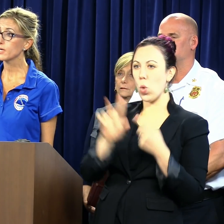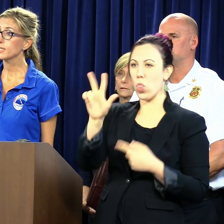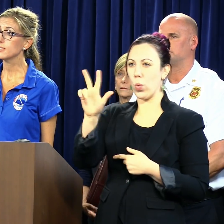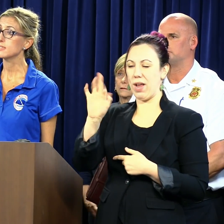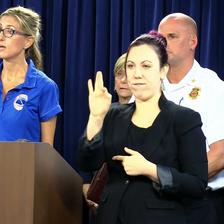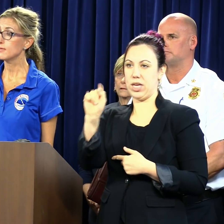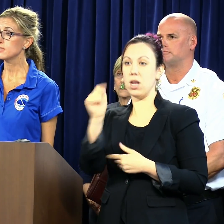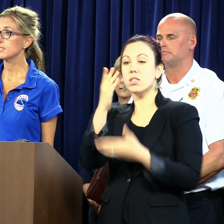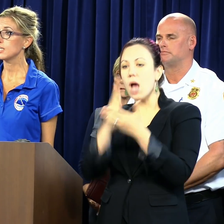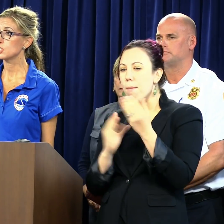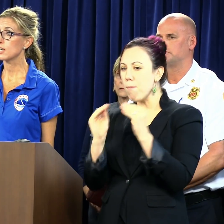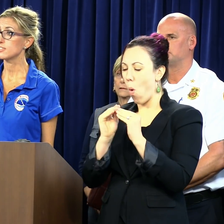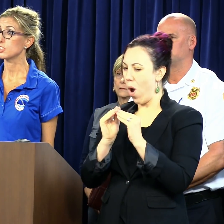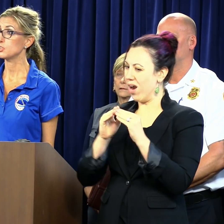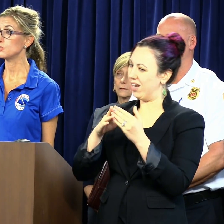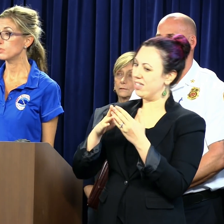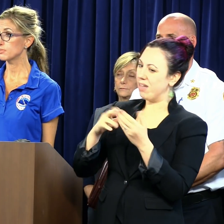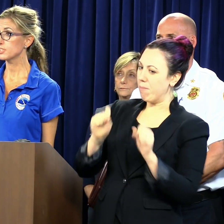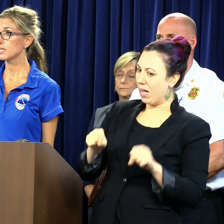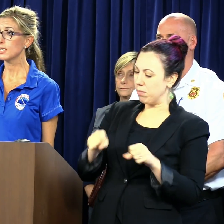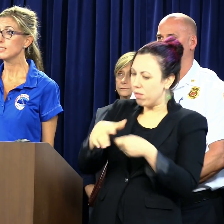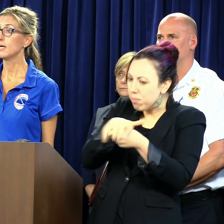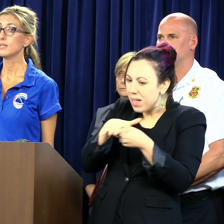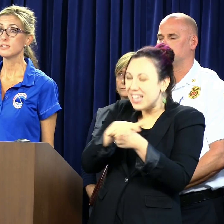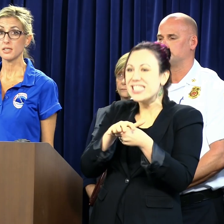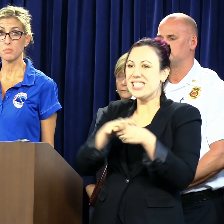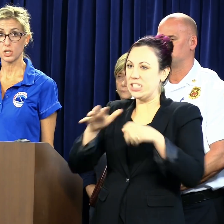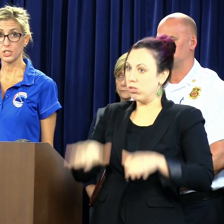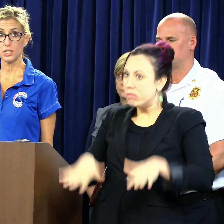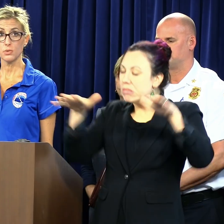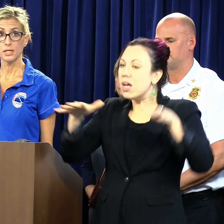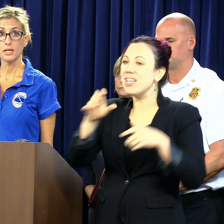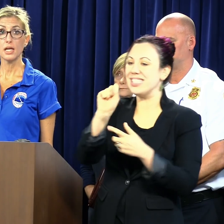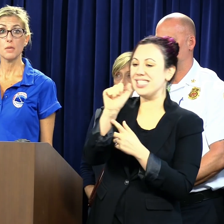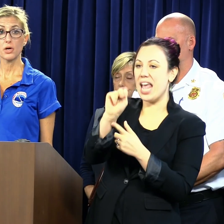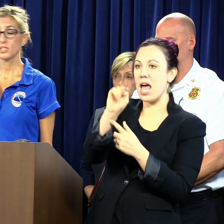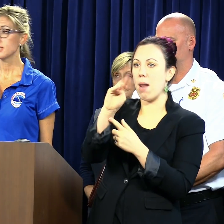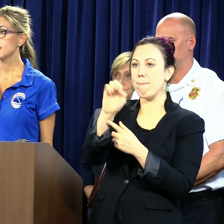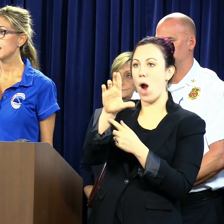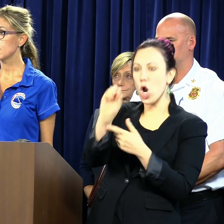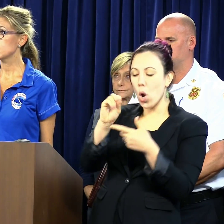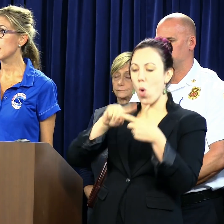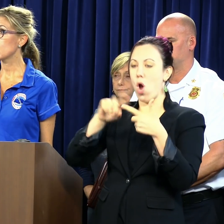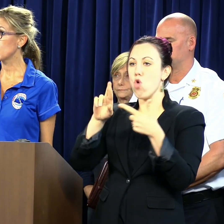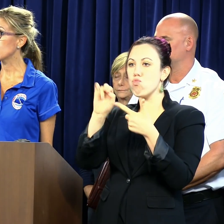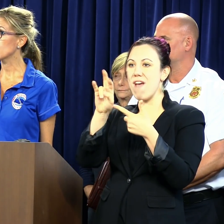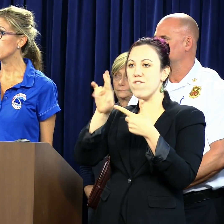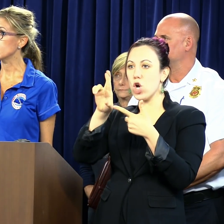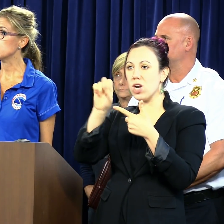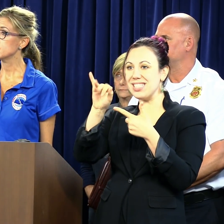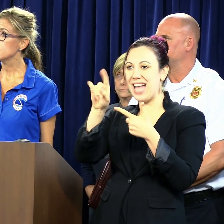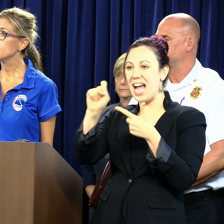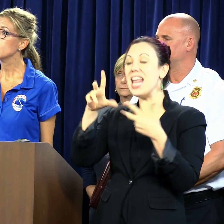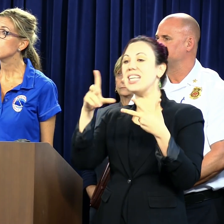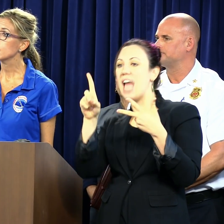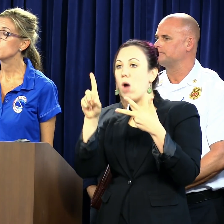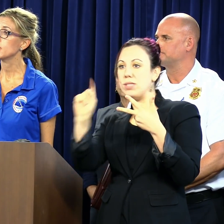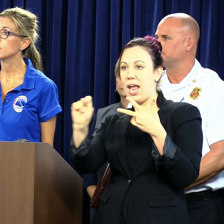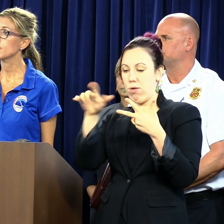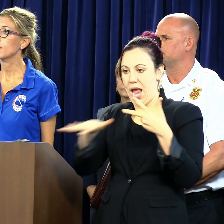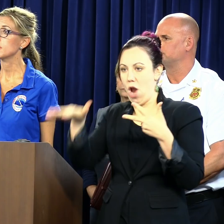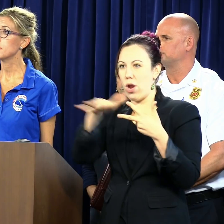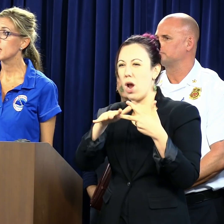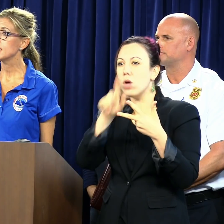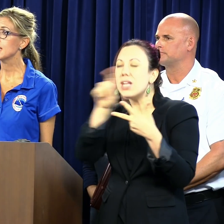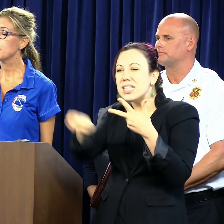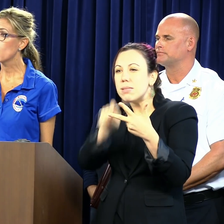vulnerable areas of the St. Johns include Riverside, San Marco, and parts of the downtown area. Specifically, as